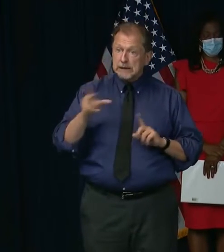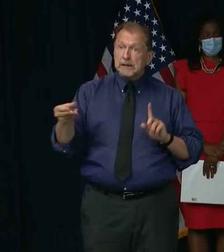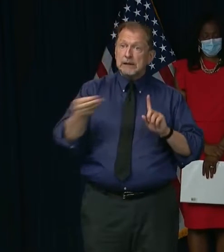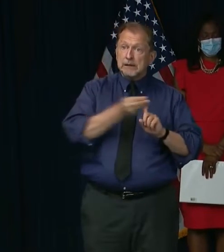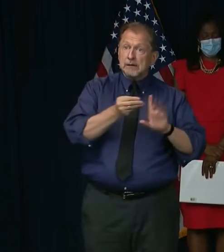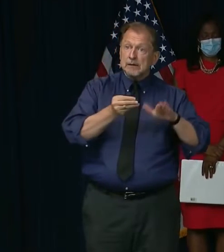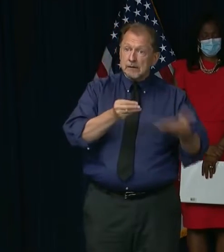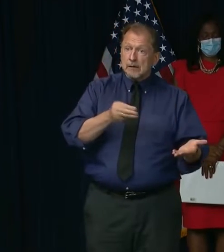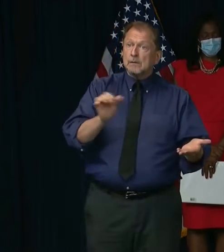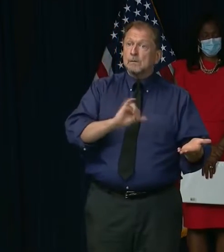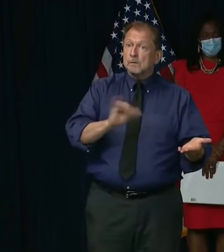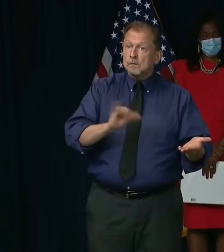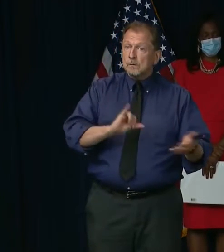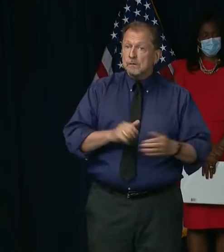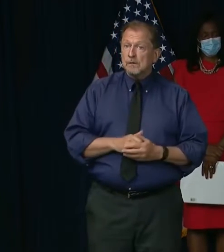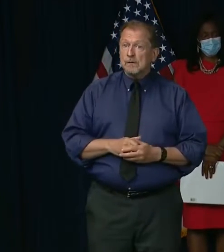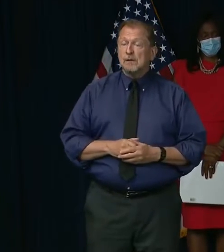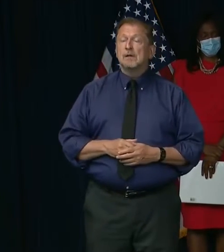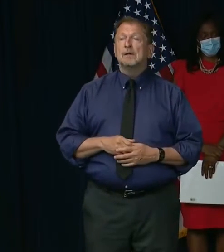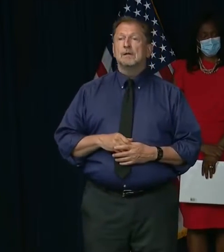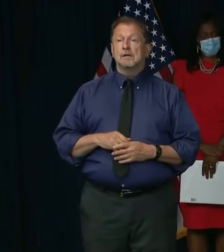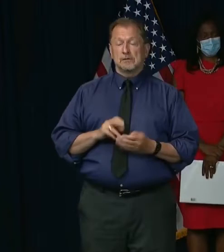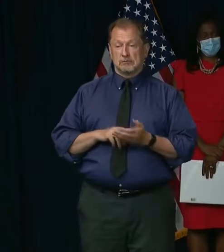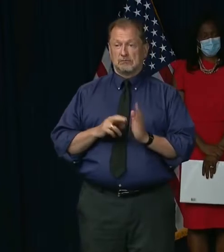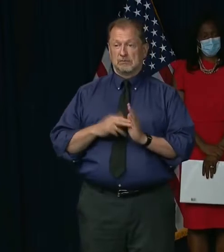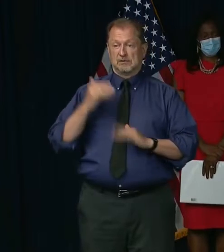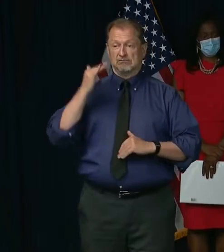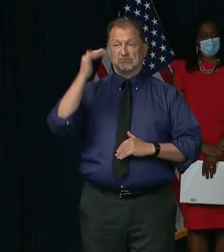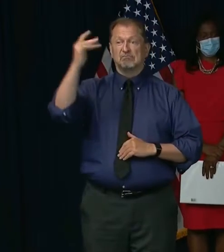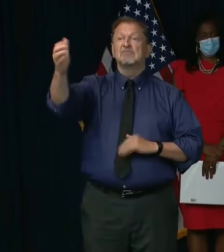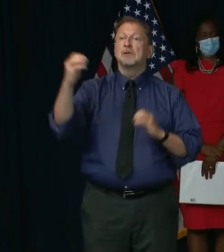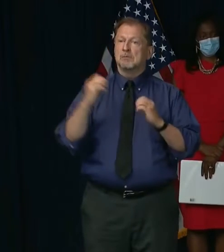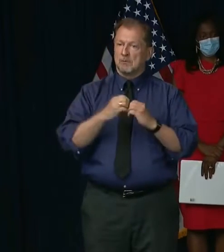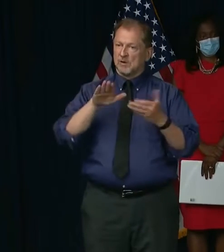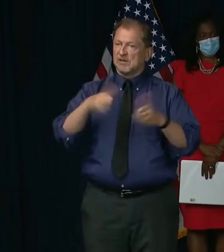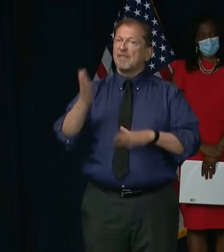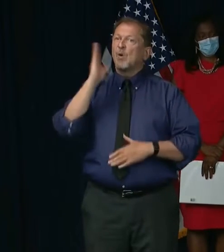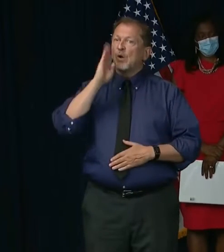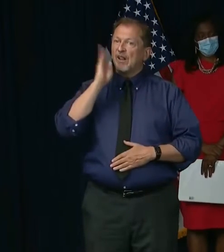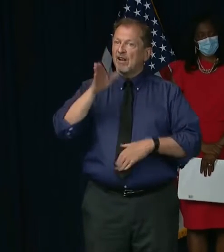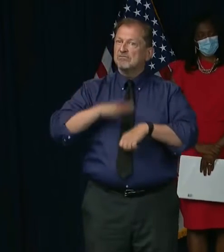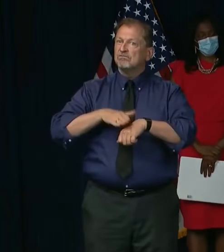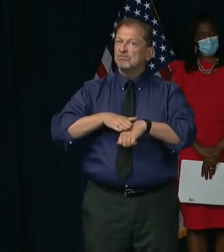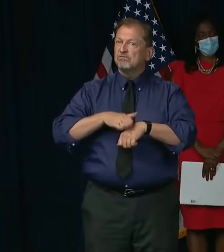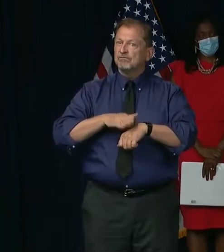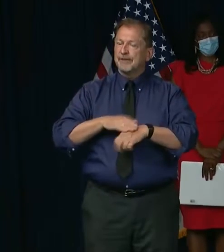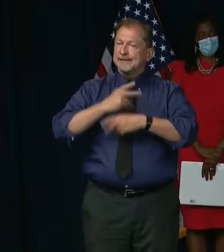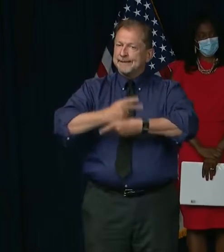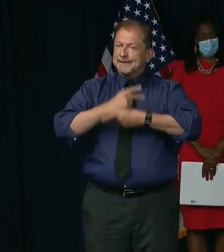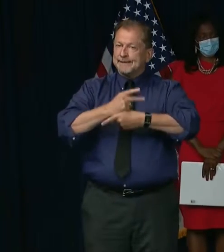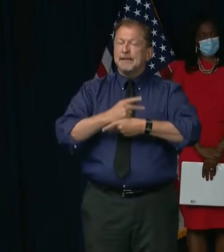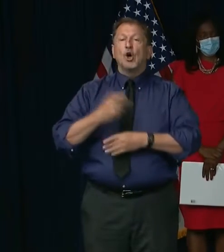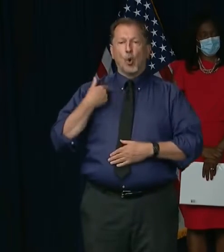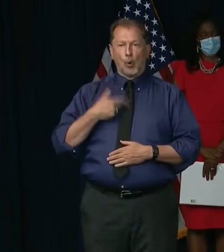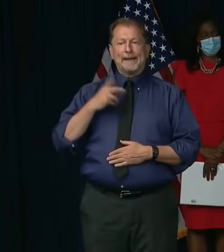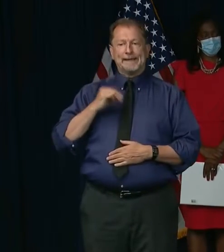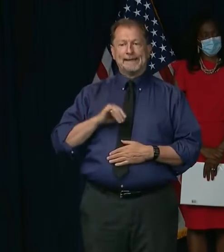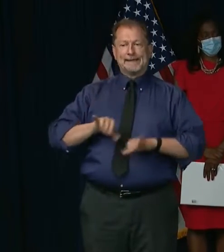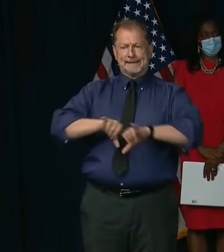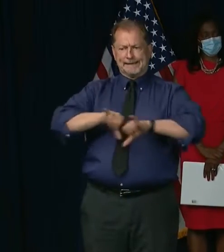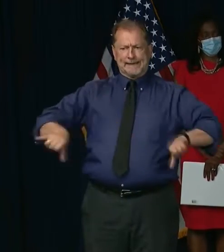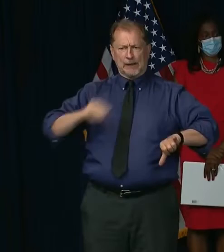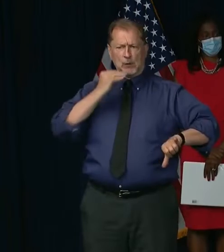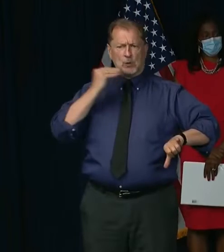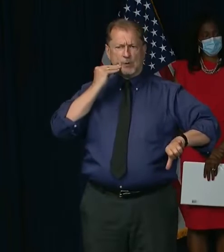COVID-19. And there will be more deaths to come. Staying home was an important tool to fight a